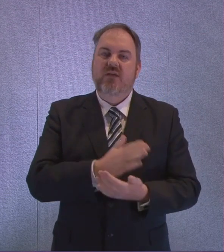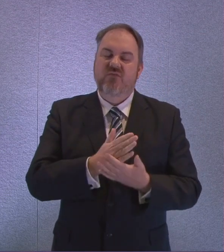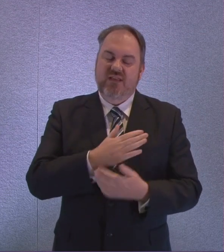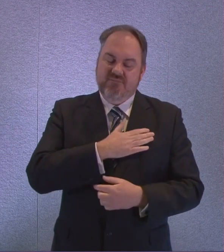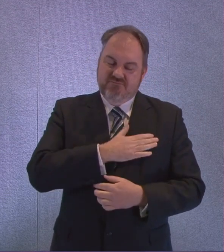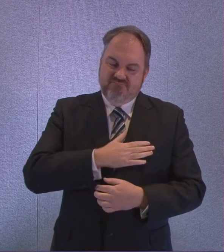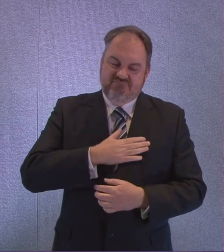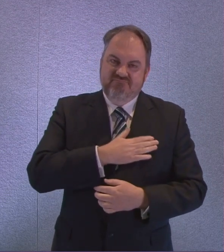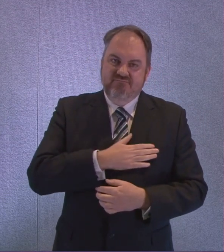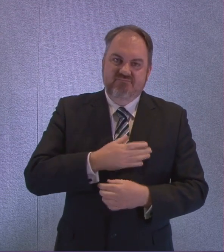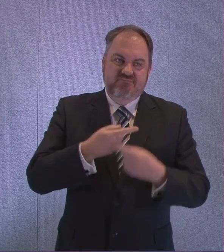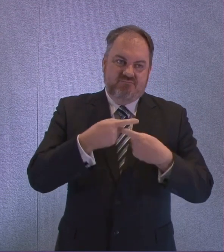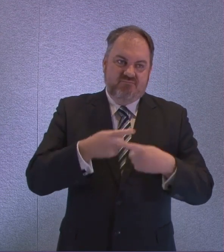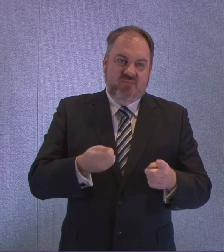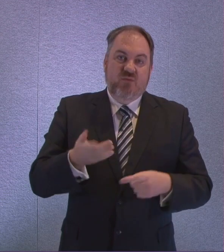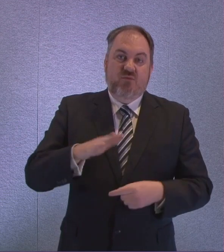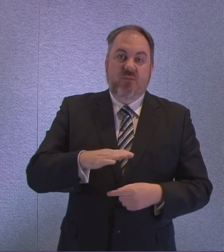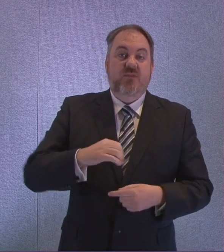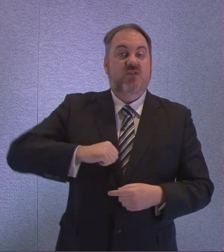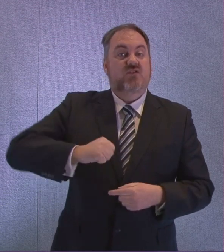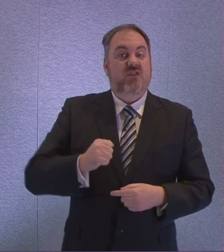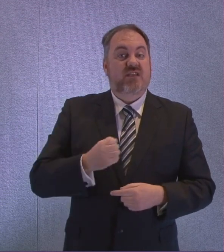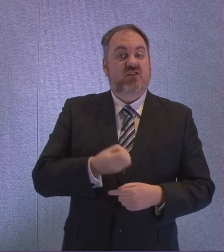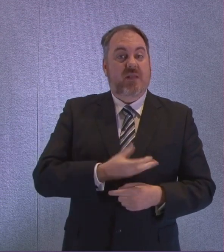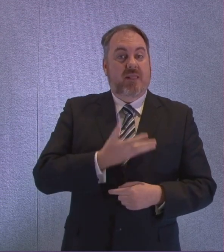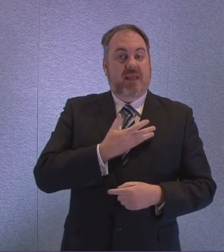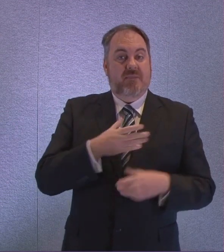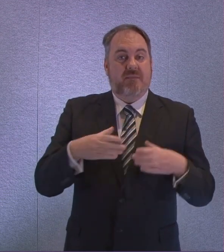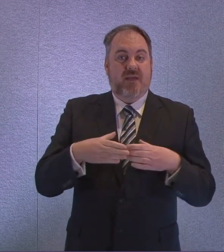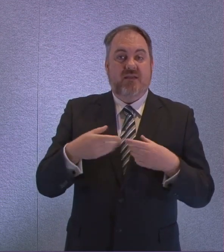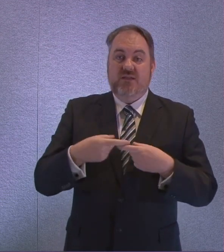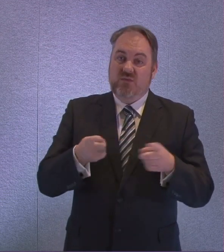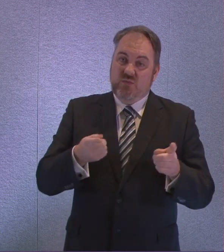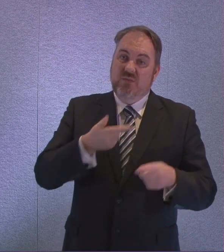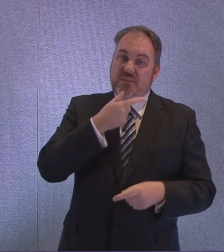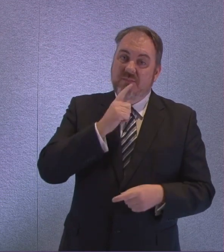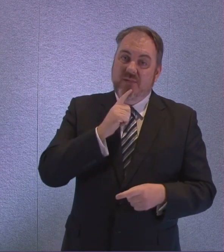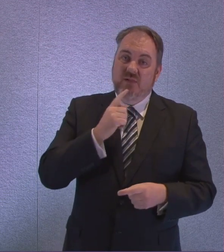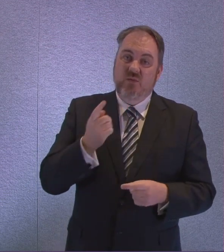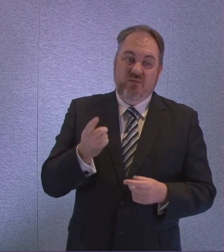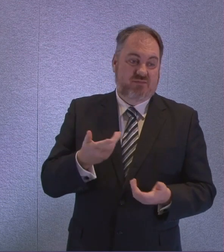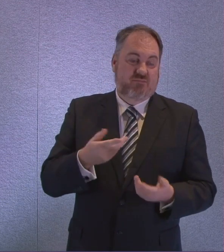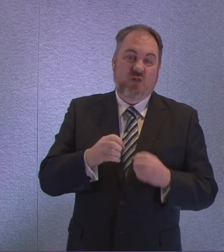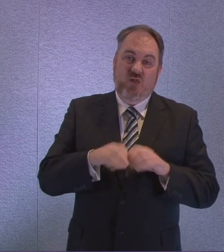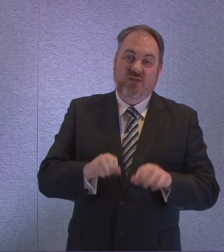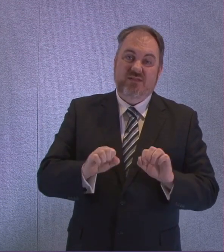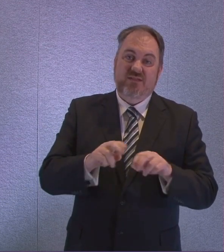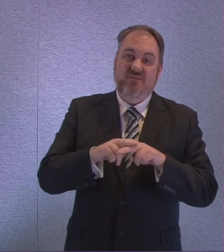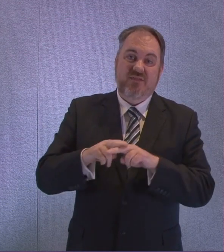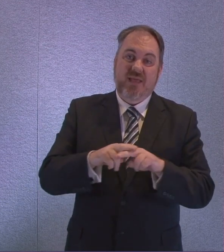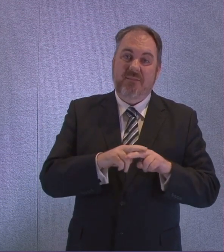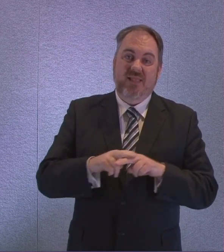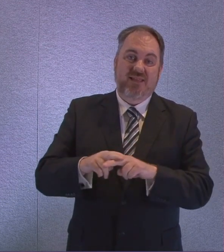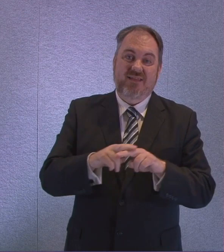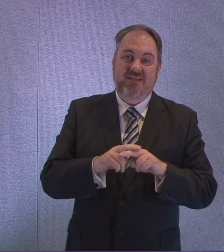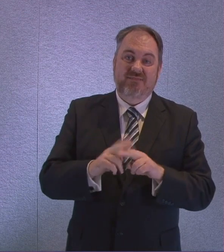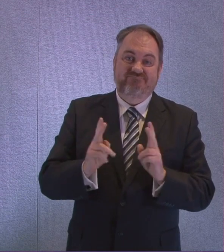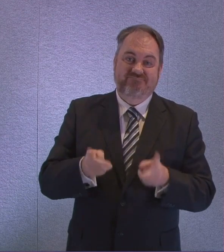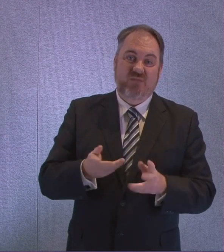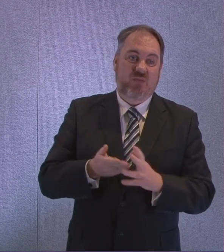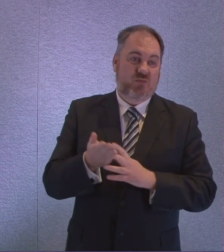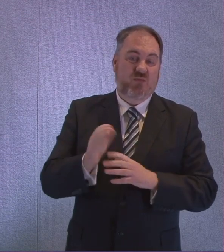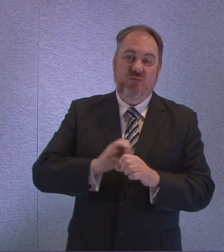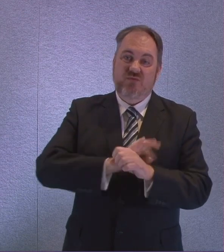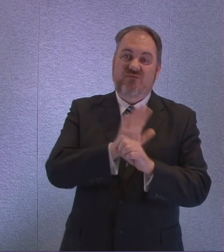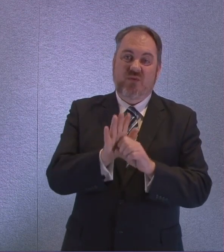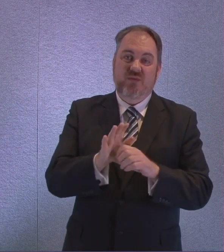of the Scottish Labour Party to all of those families who have lost loved ones over the course of the last few weeks, not least to the families